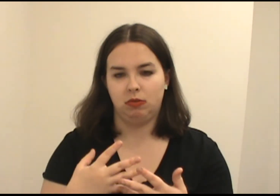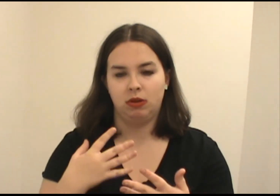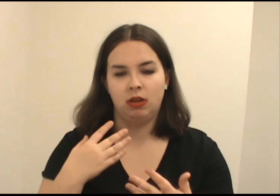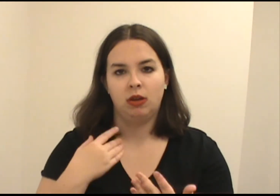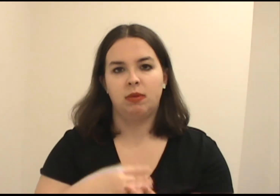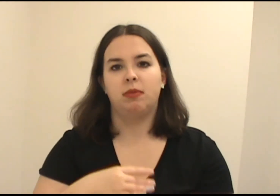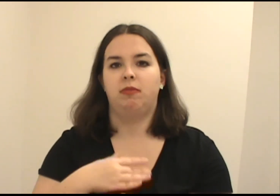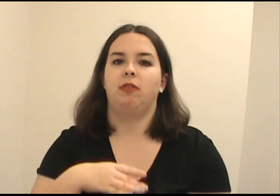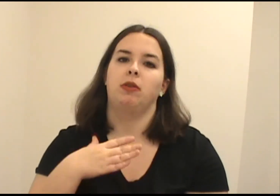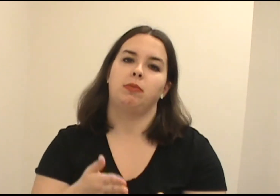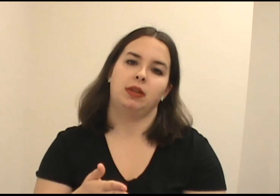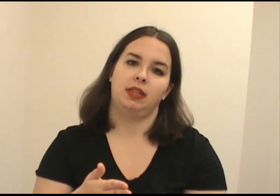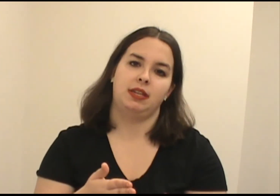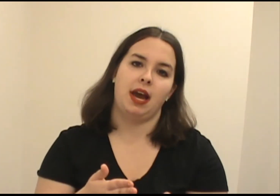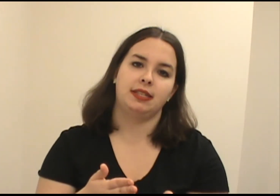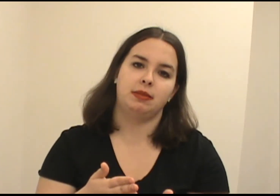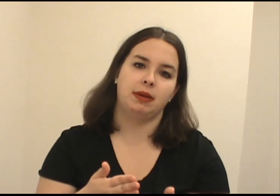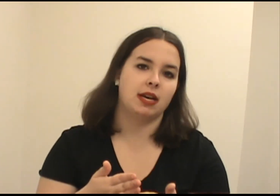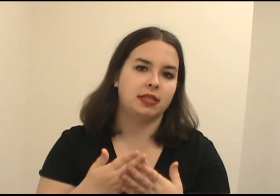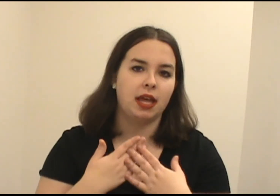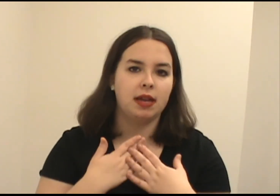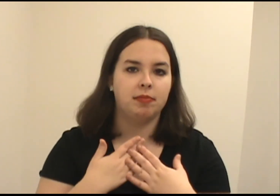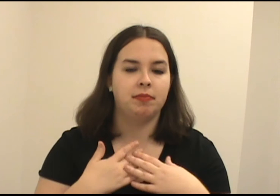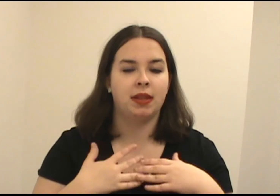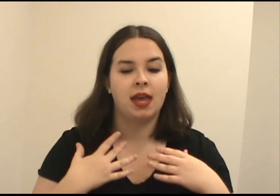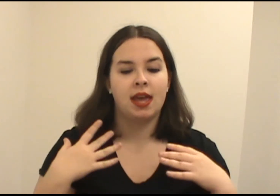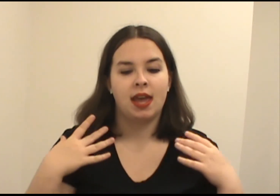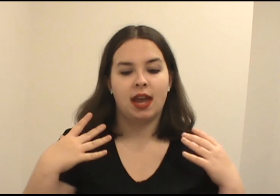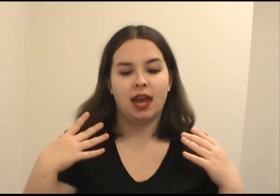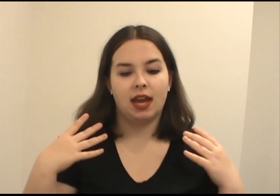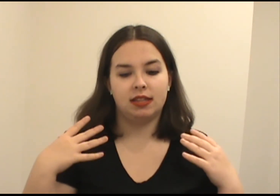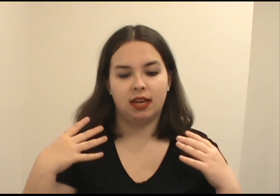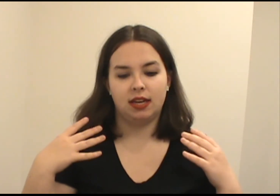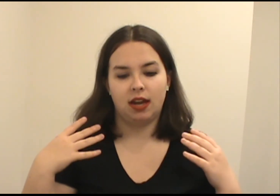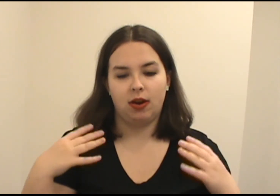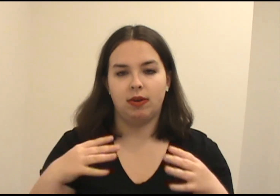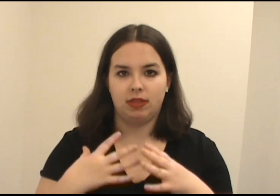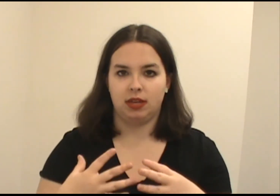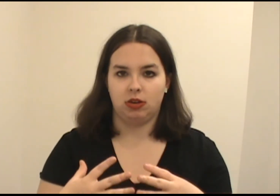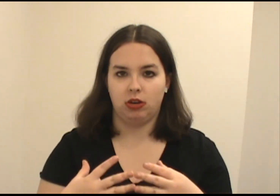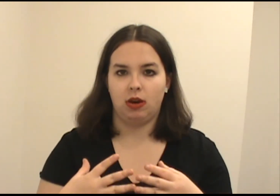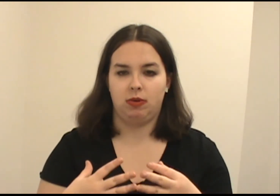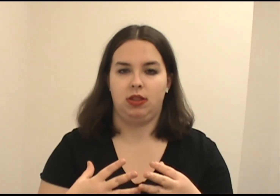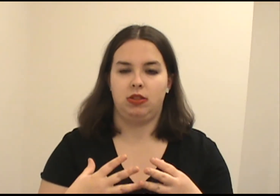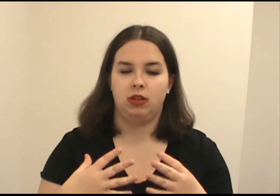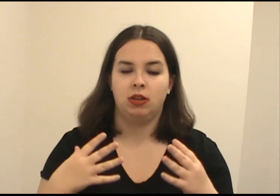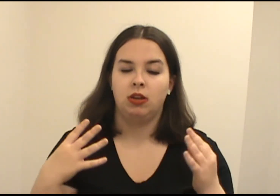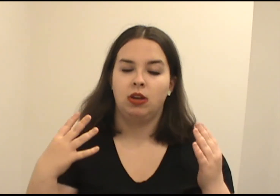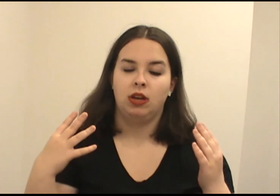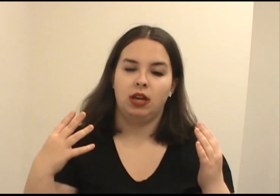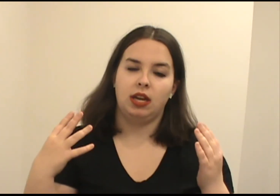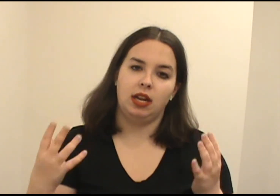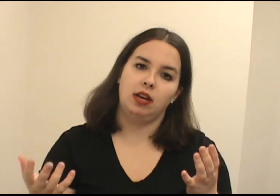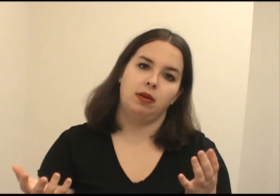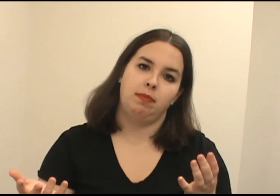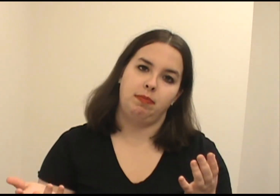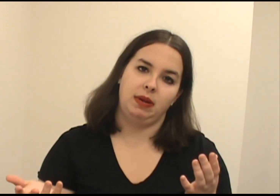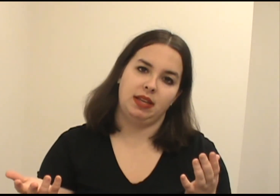move forward with the test because of that. And then how everything turned out with it ended up being